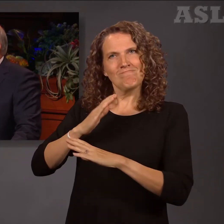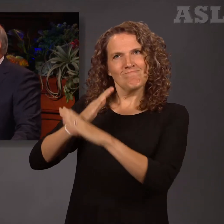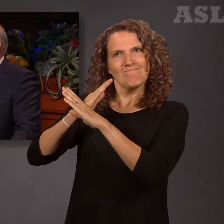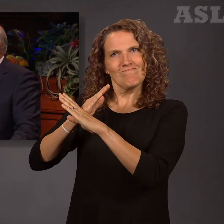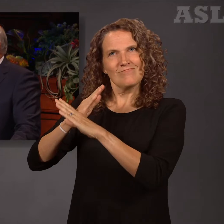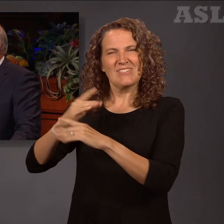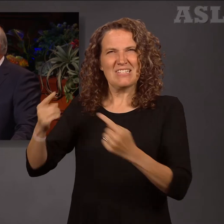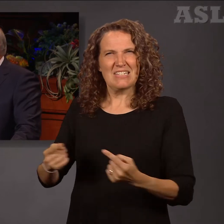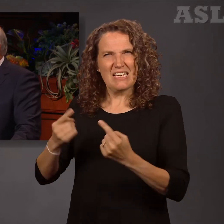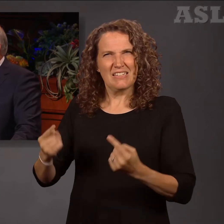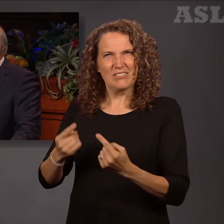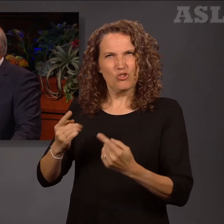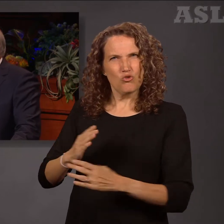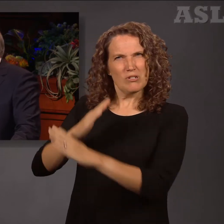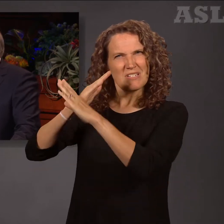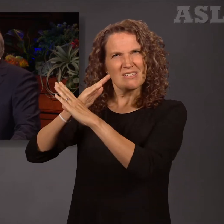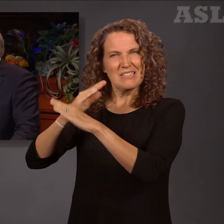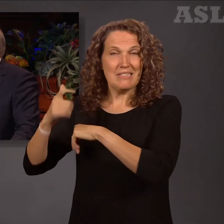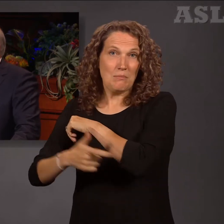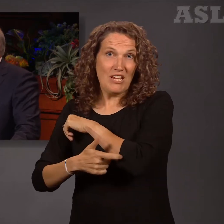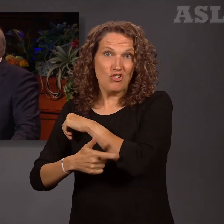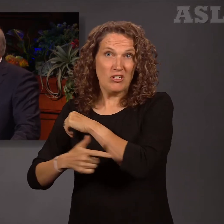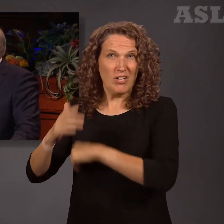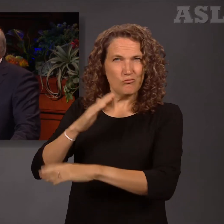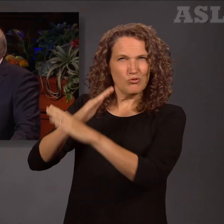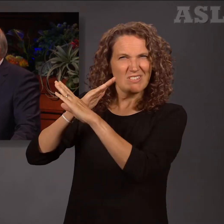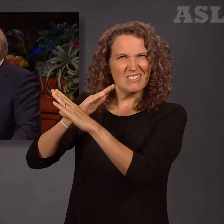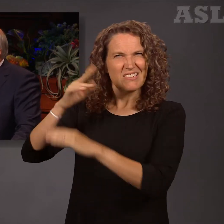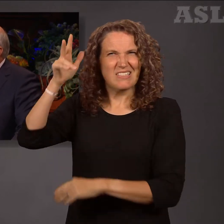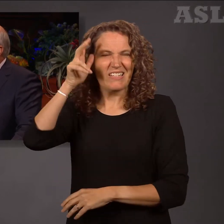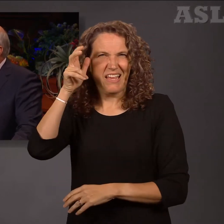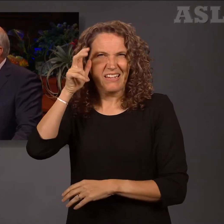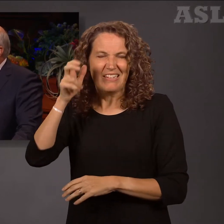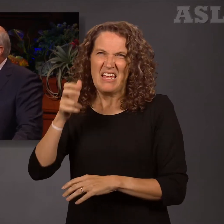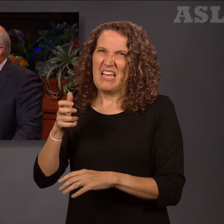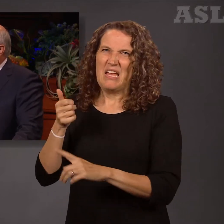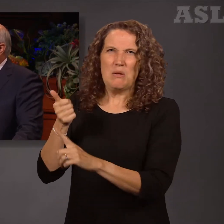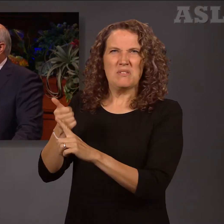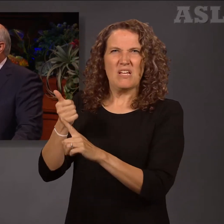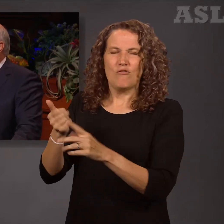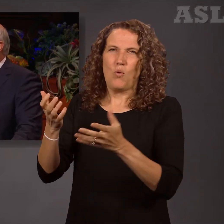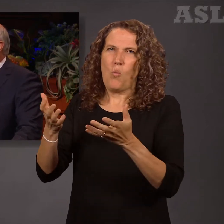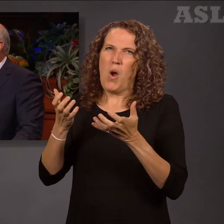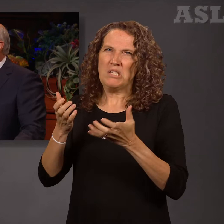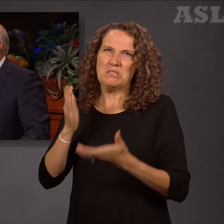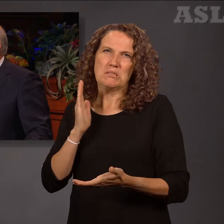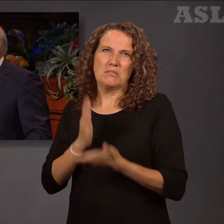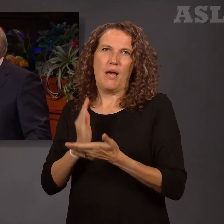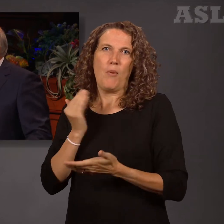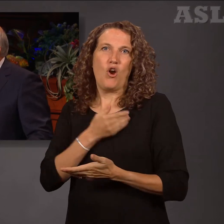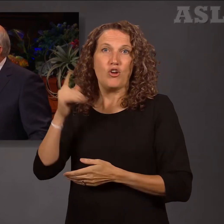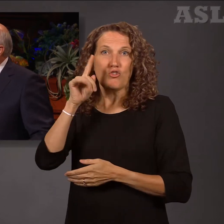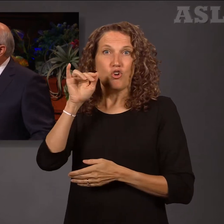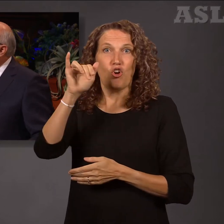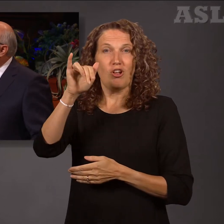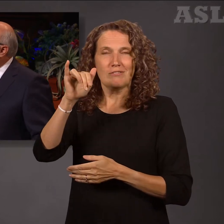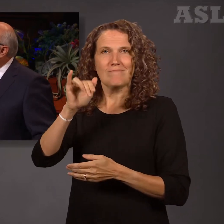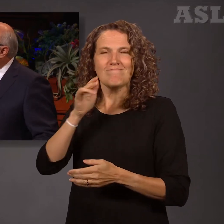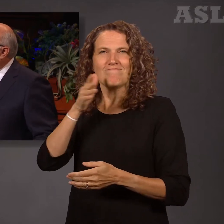from Satan, who is desperately seeking to frustrate our eternal destiny to be together with our